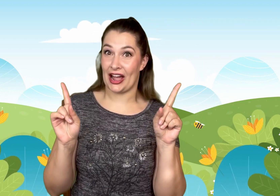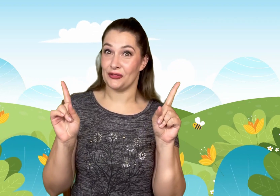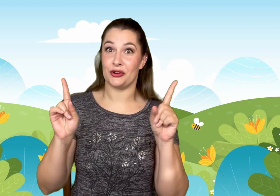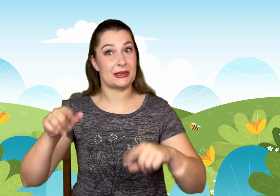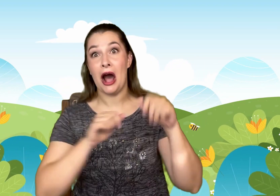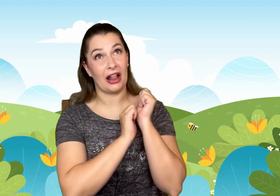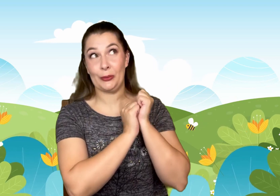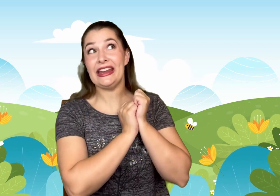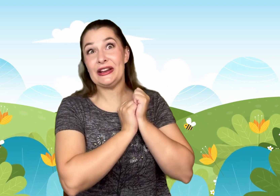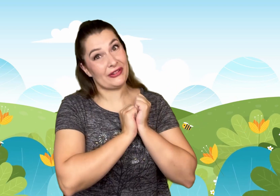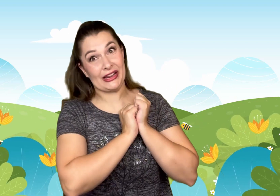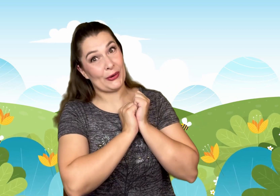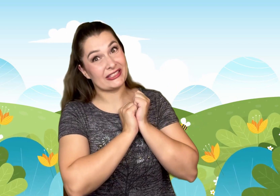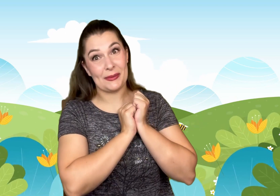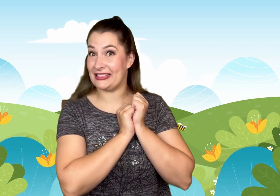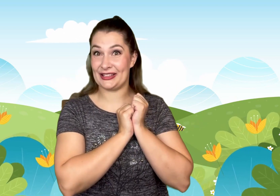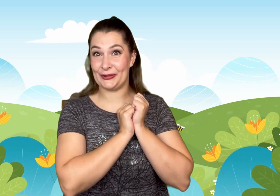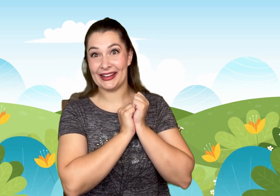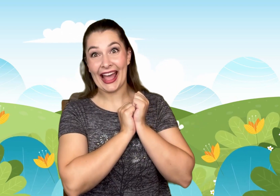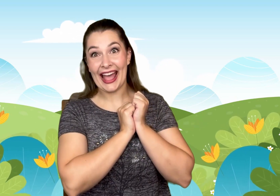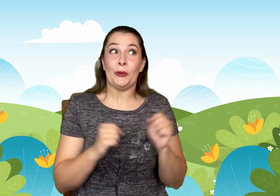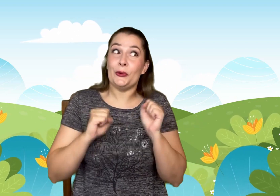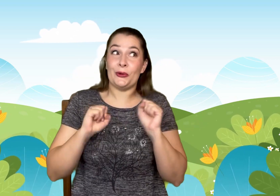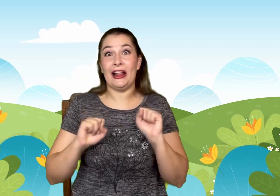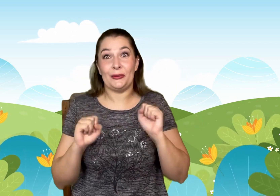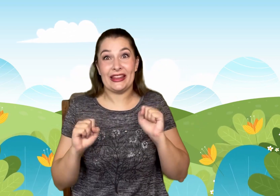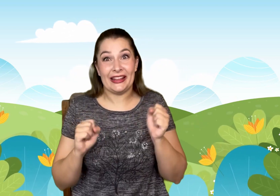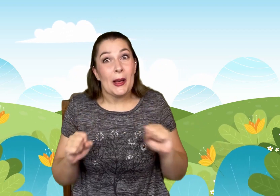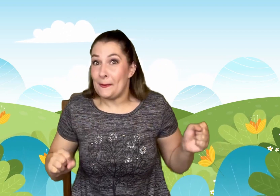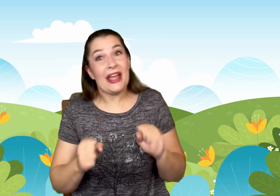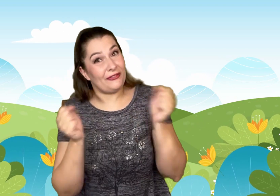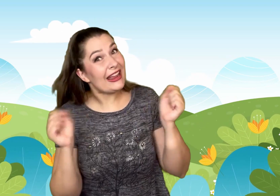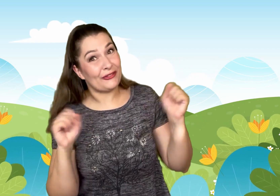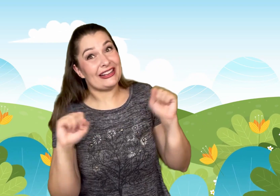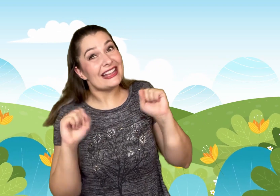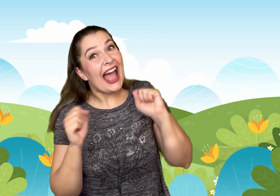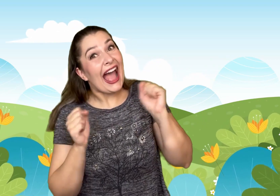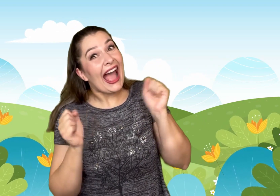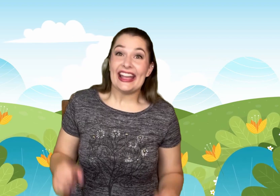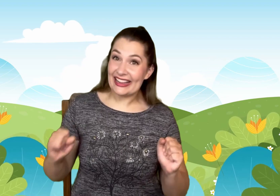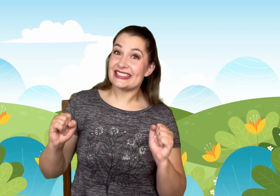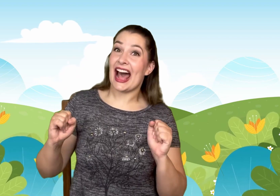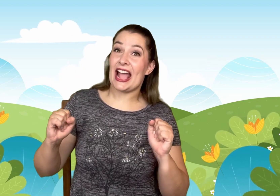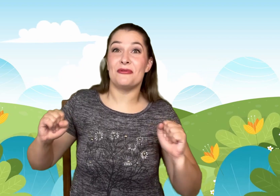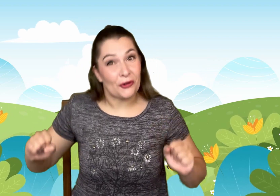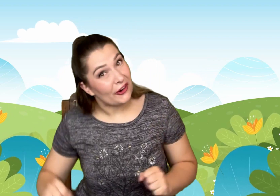for some Halloween videos coming soon! Ooh, Halloween! My favorite! It's time for